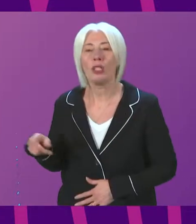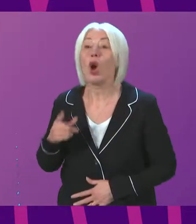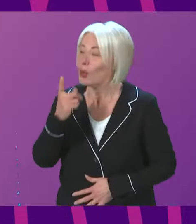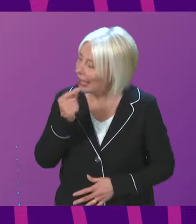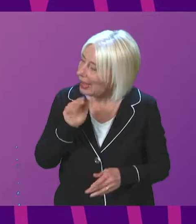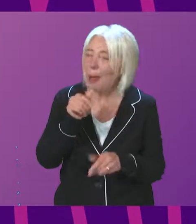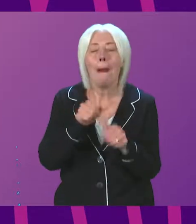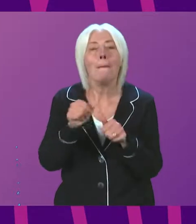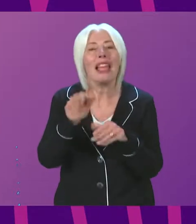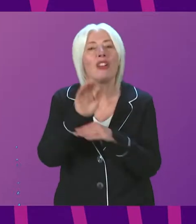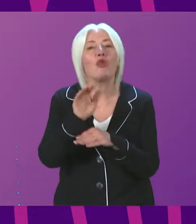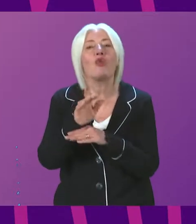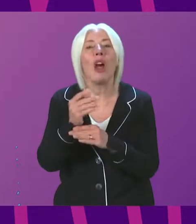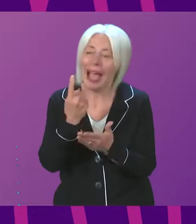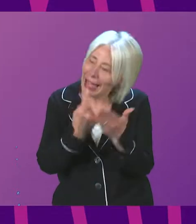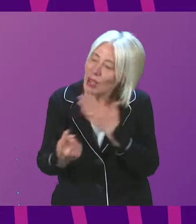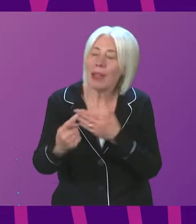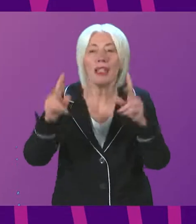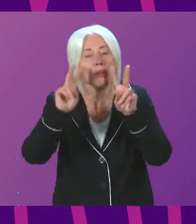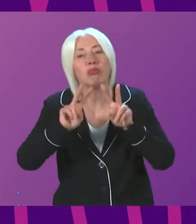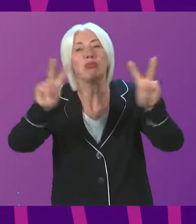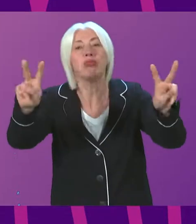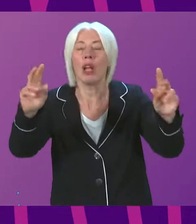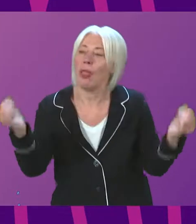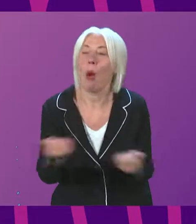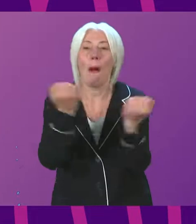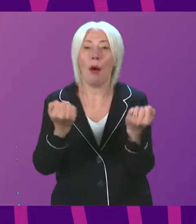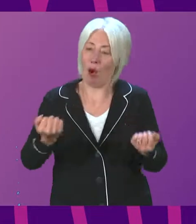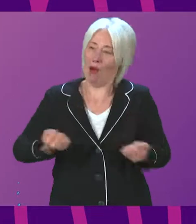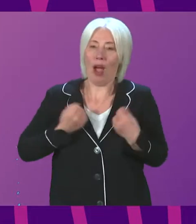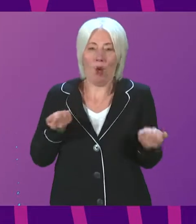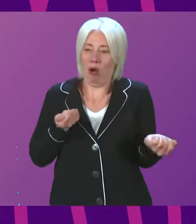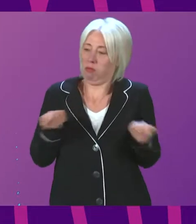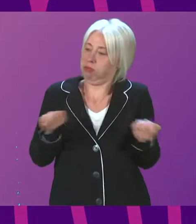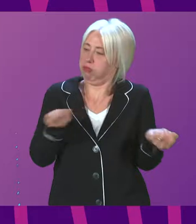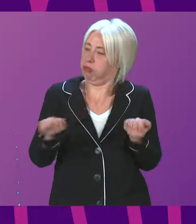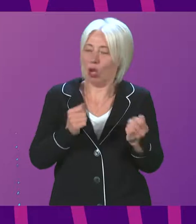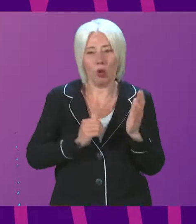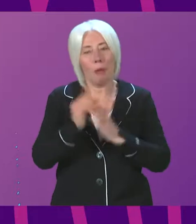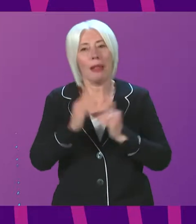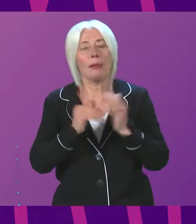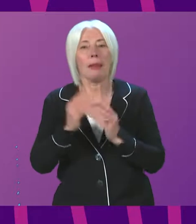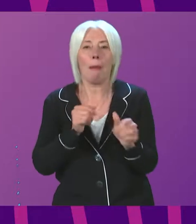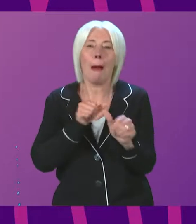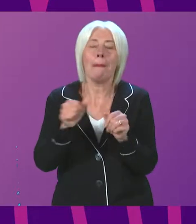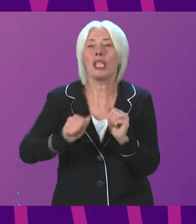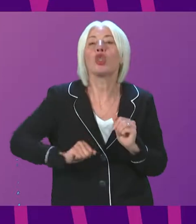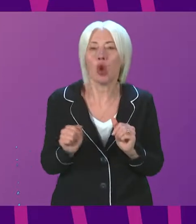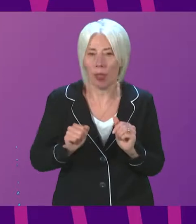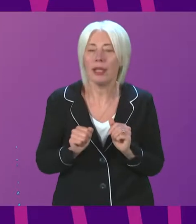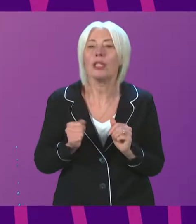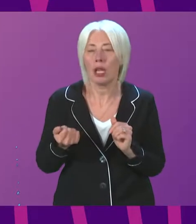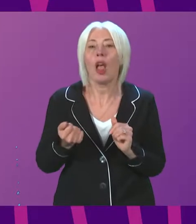independent, outward-looking country with power over the full range of economic levers to build a better Scotland. So the